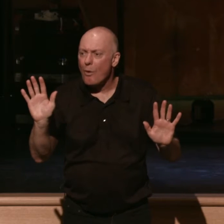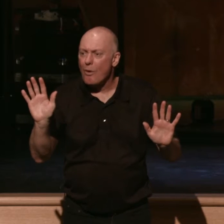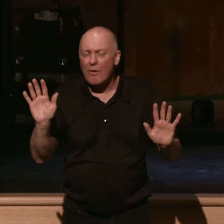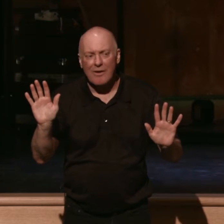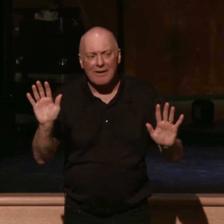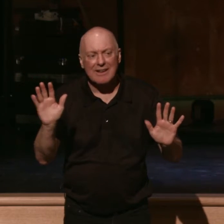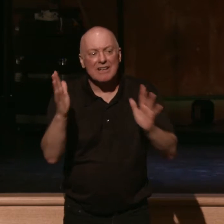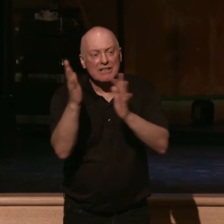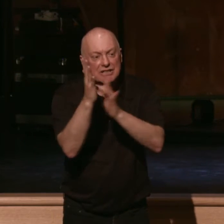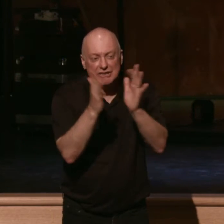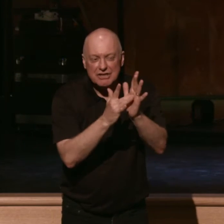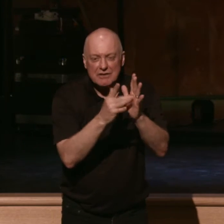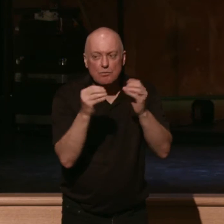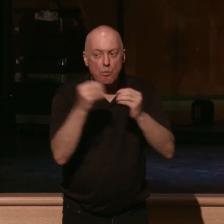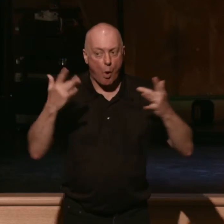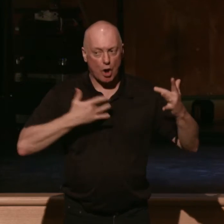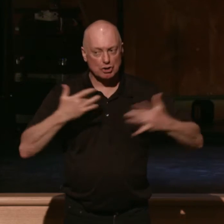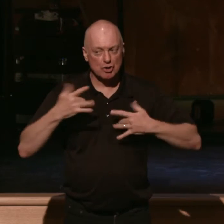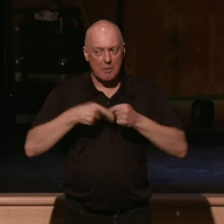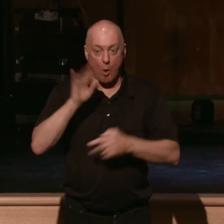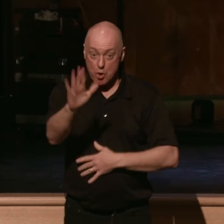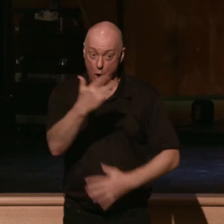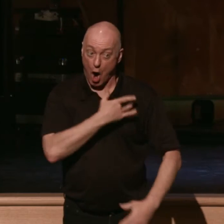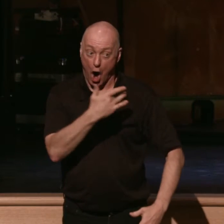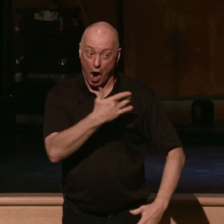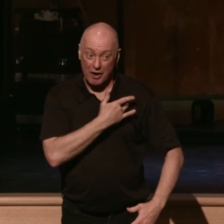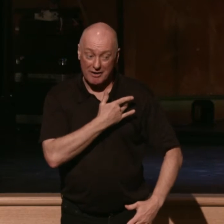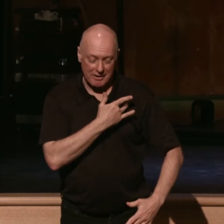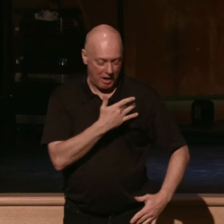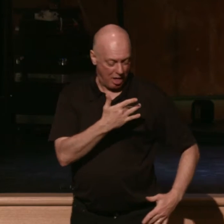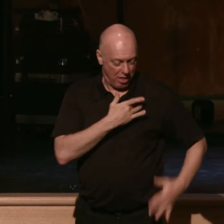Jesus is more concerned about the heart that speaks the complaining